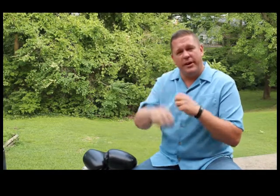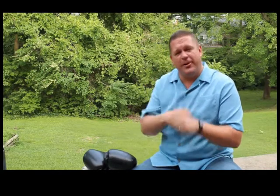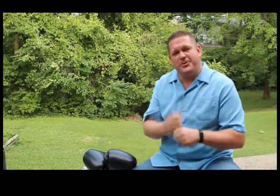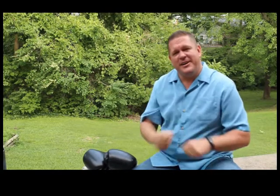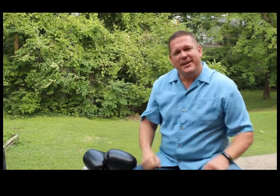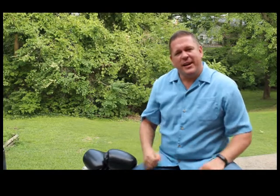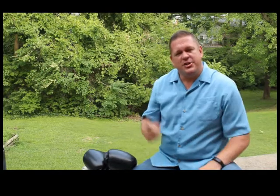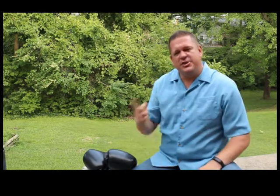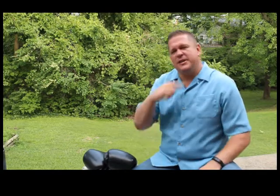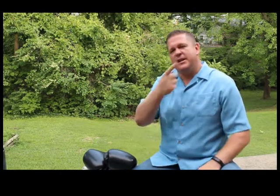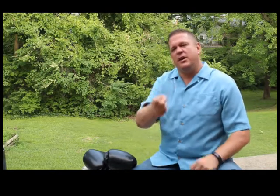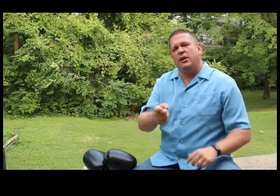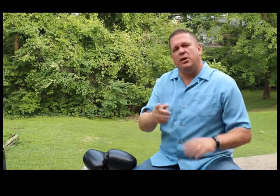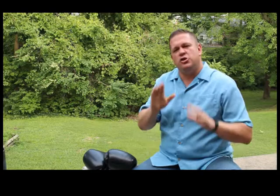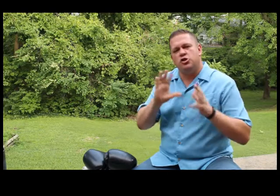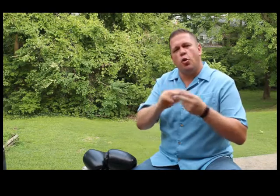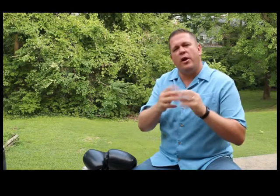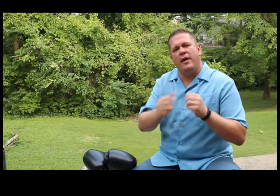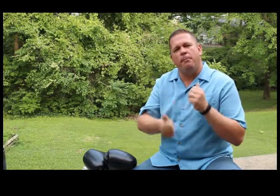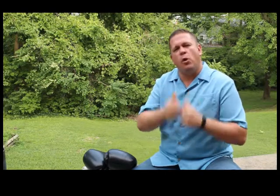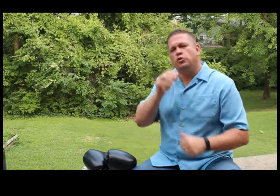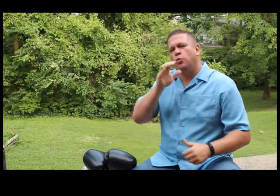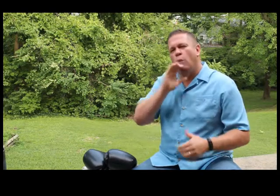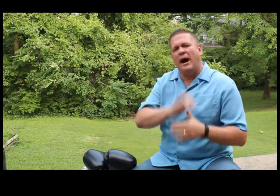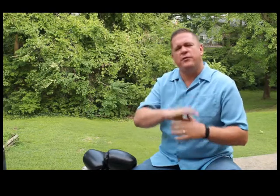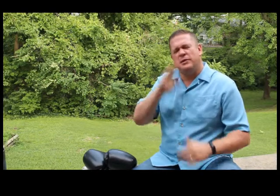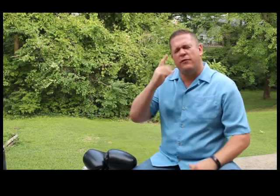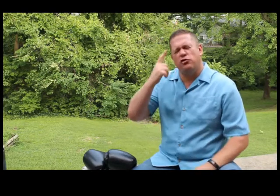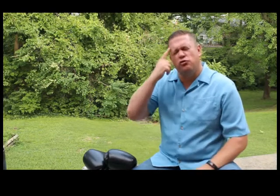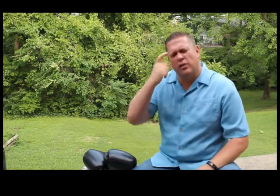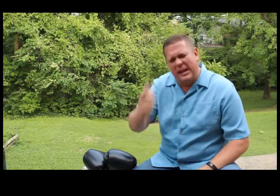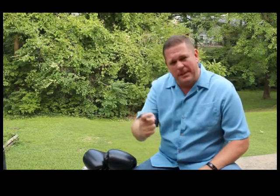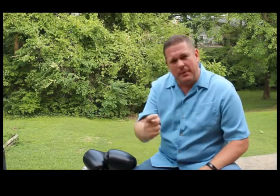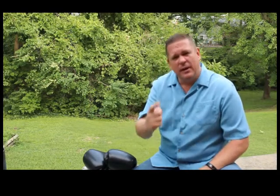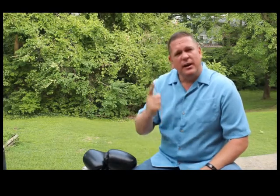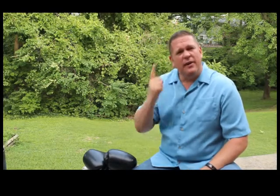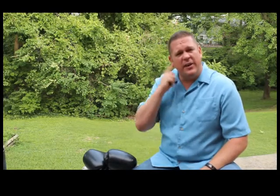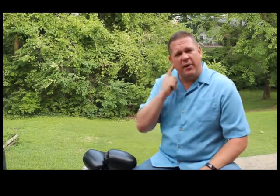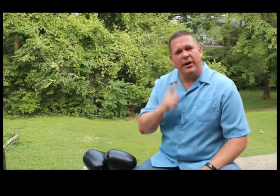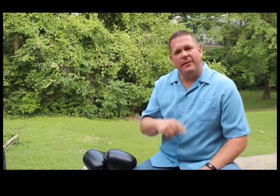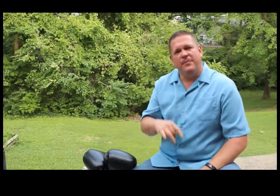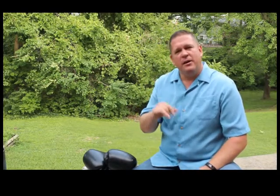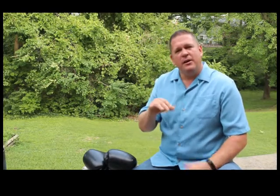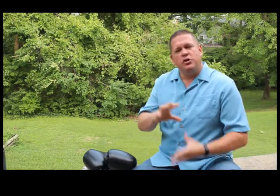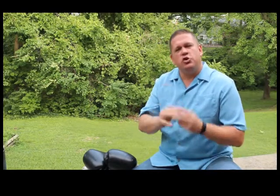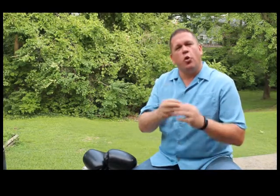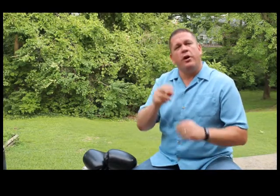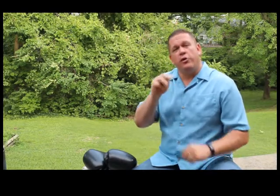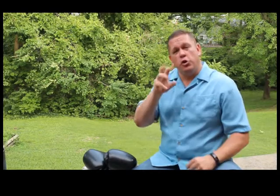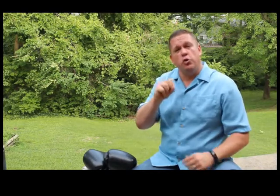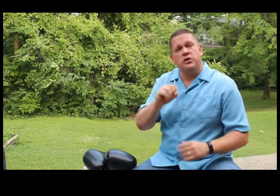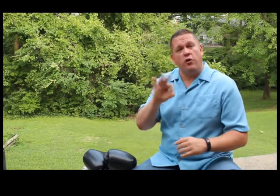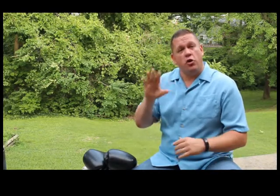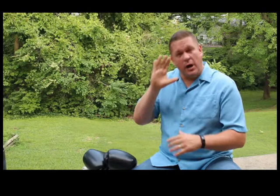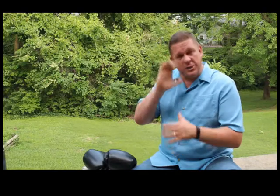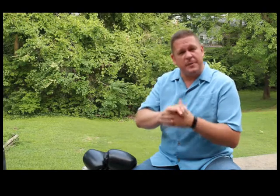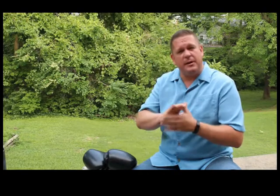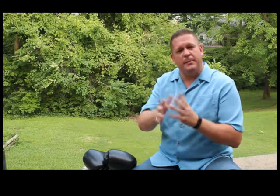years. She's going to tell you in a story that most wives would never dream of hearing. The story of the news of her husband becoming